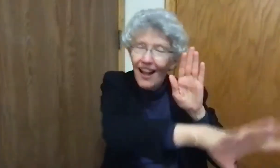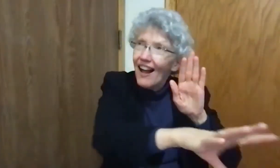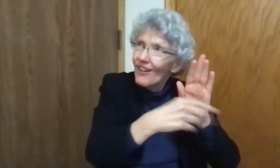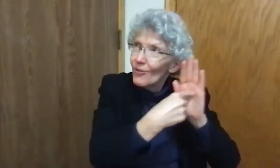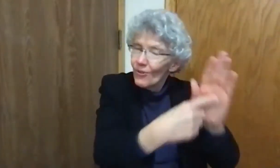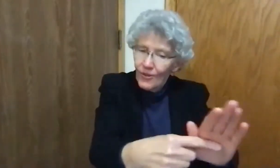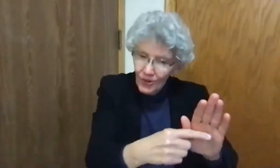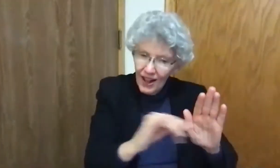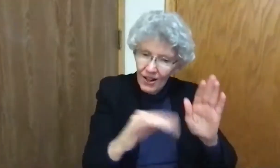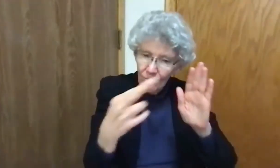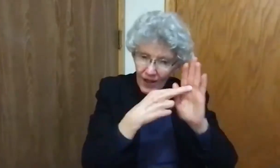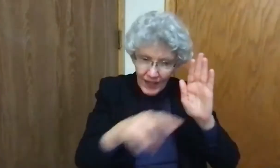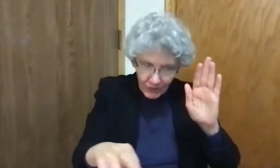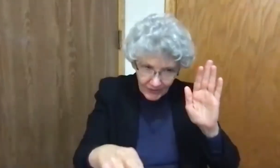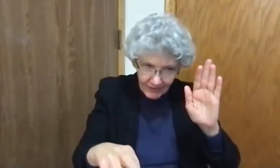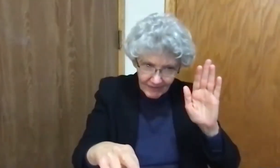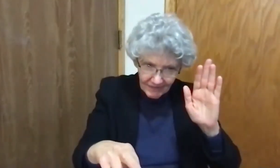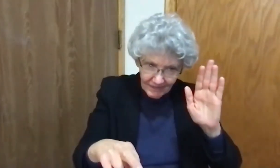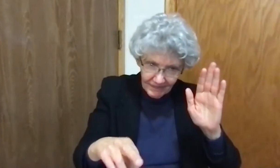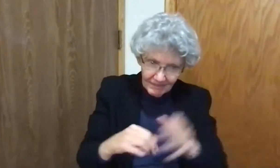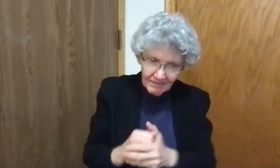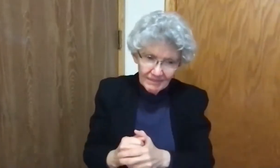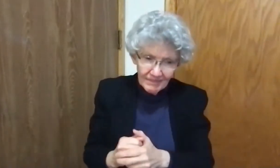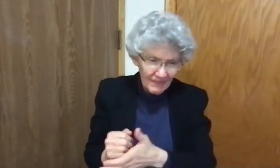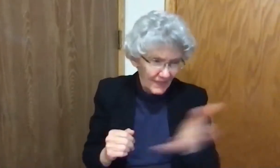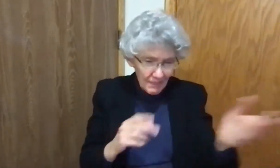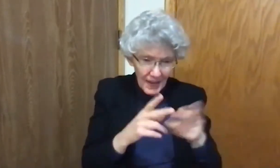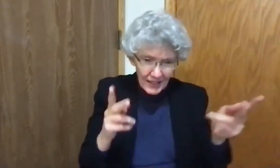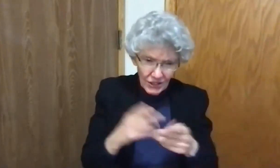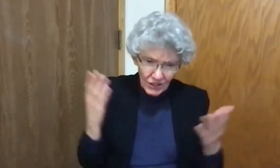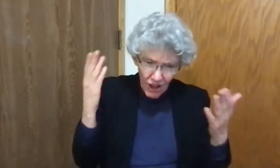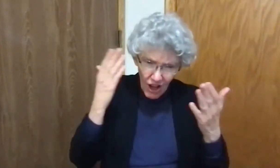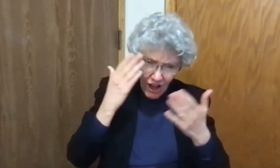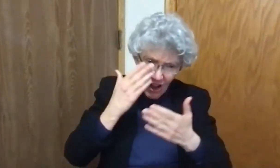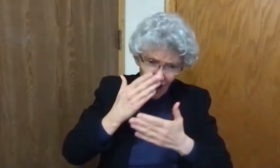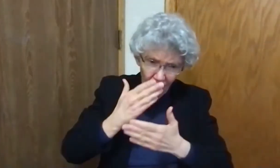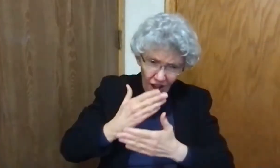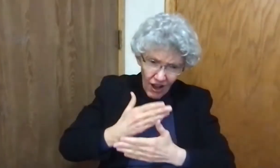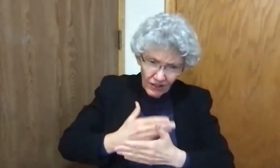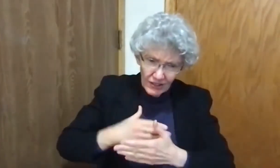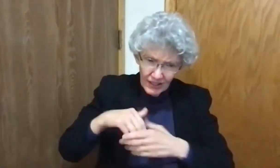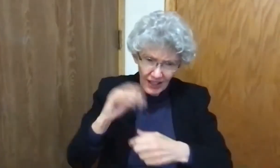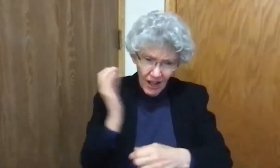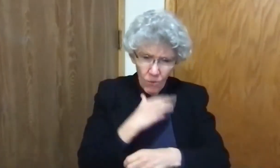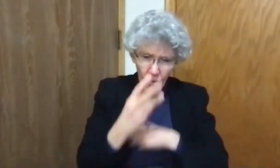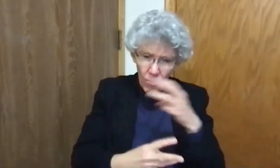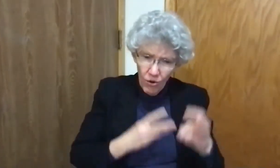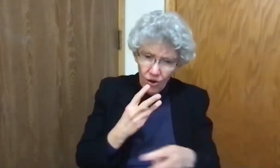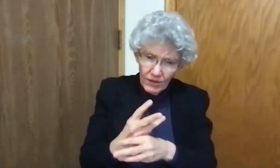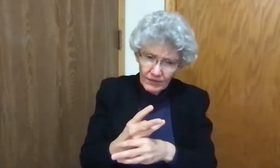Use us to reflect your light so that places of darkness in our world